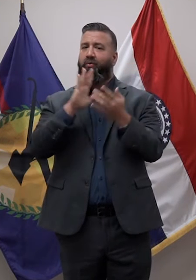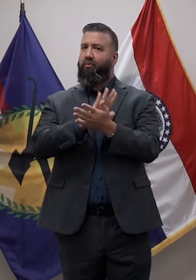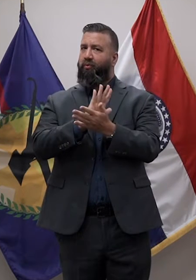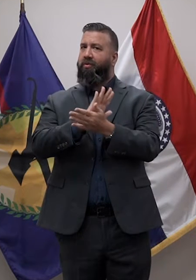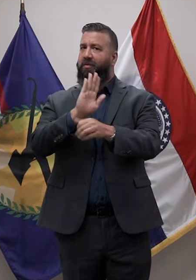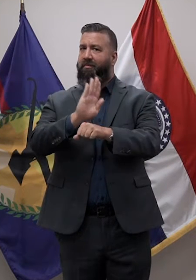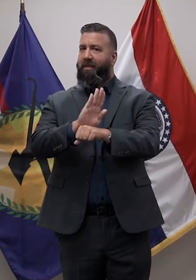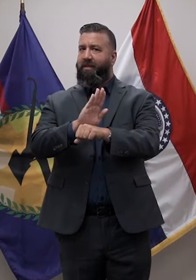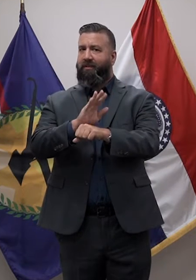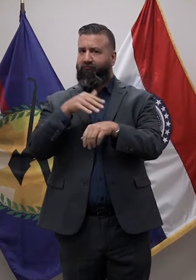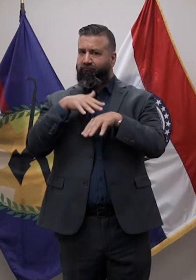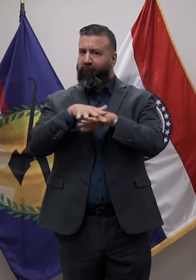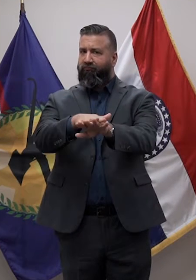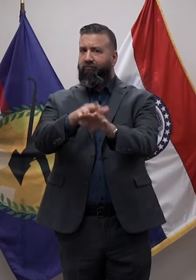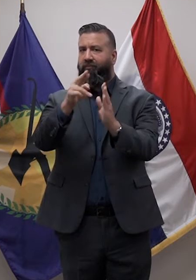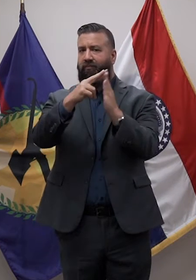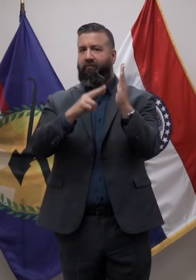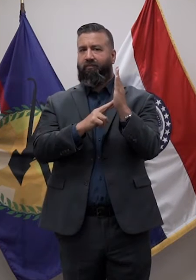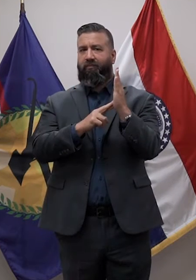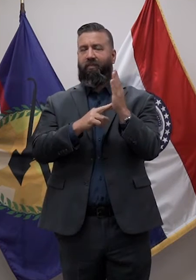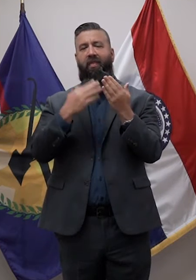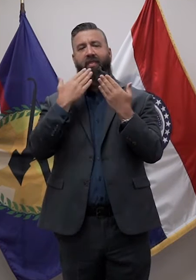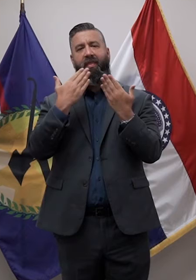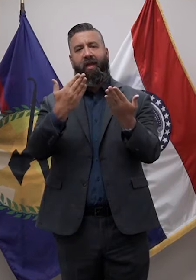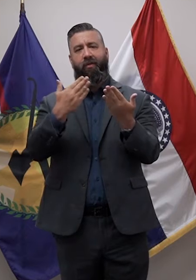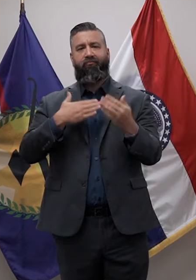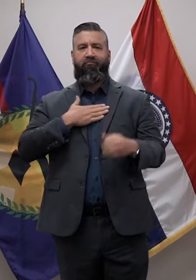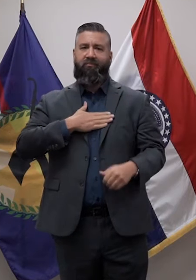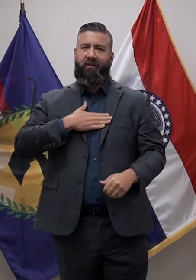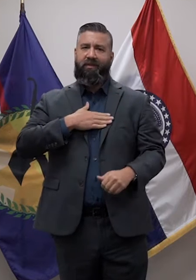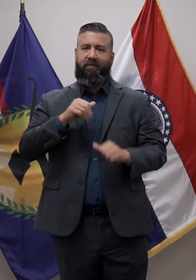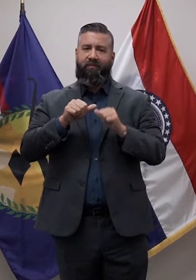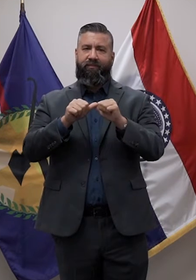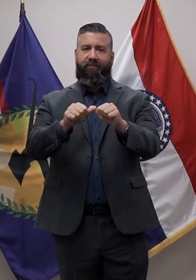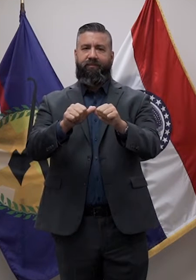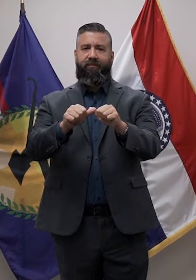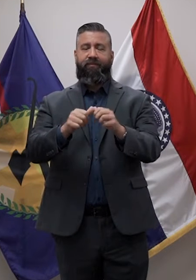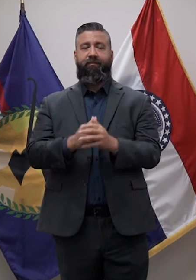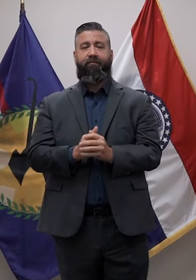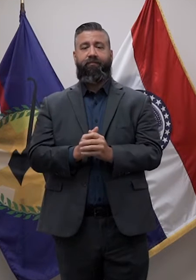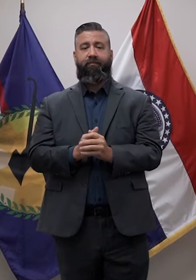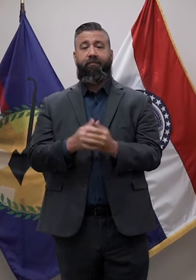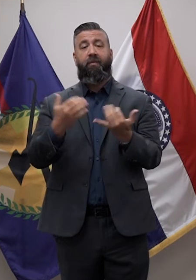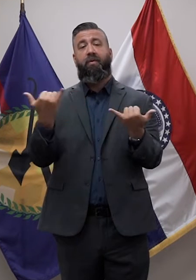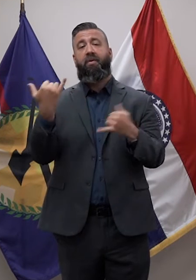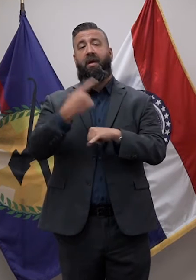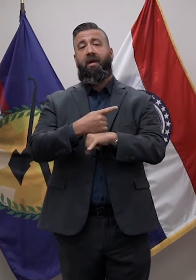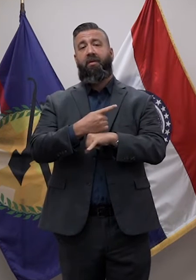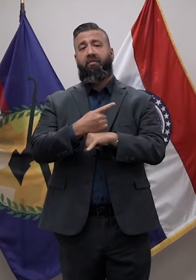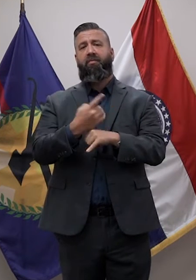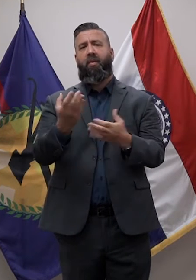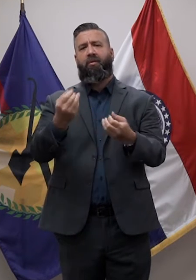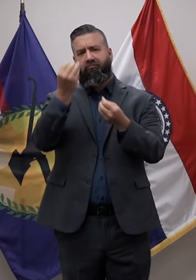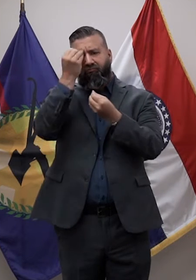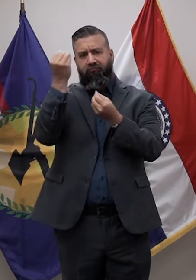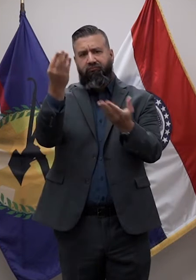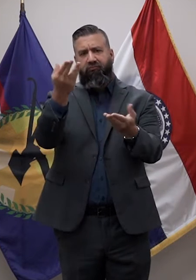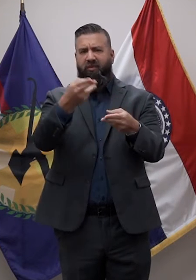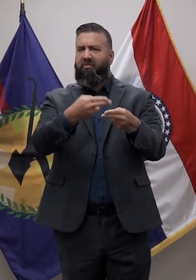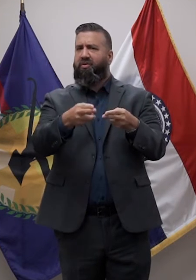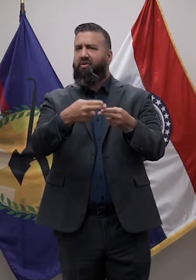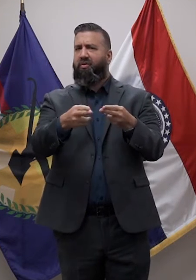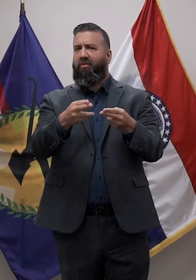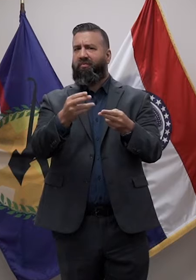off. Thank you. Please keep it up. This morning, I'd like to give a few quick updates on the state of COVID